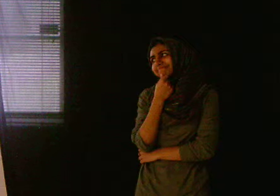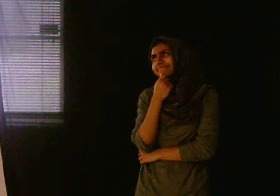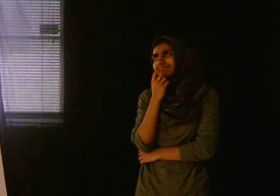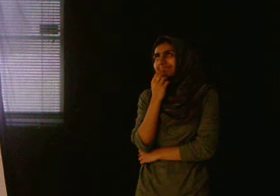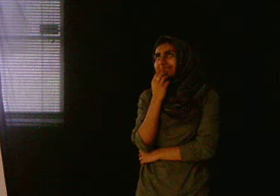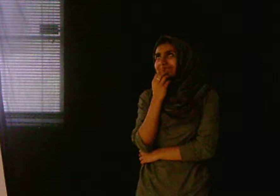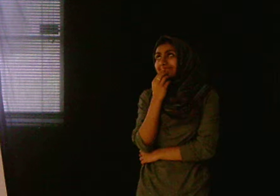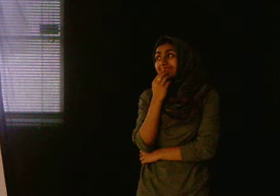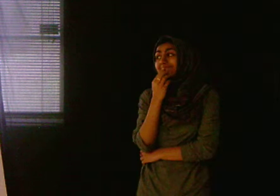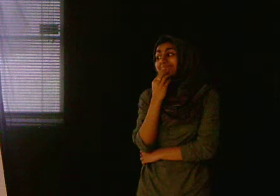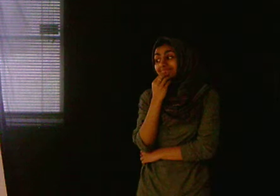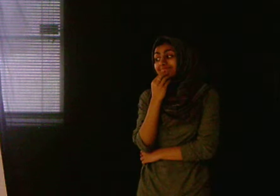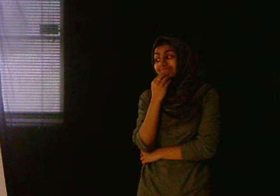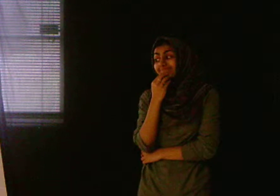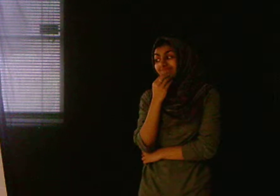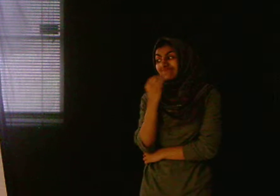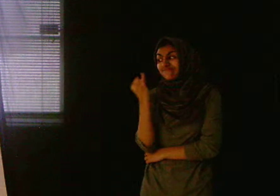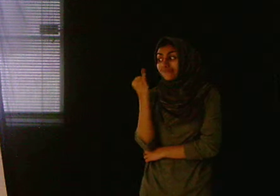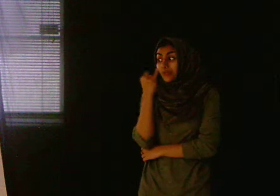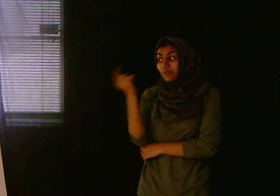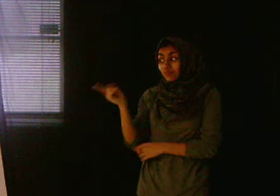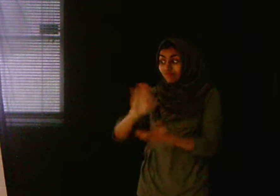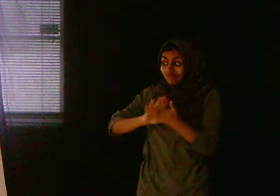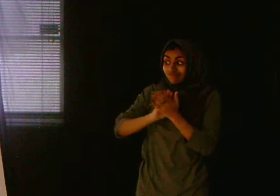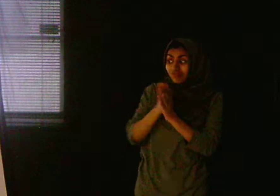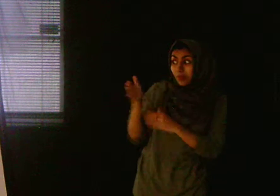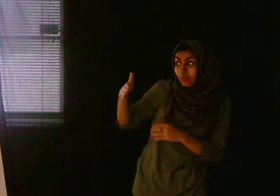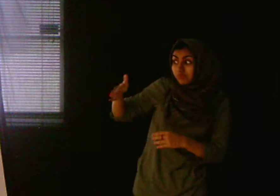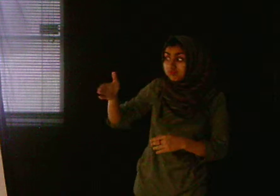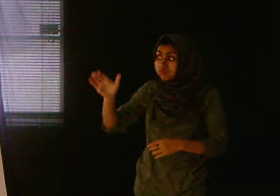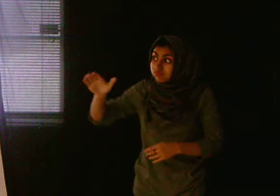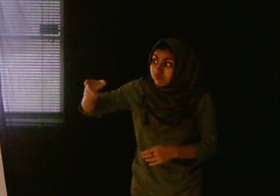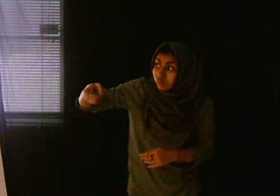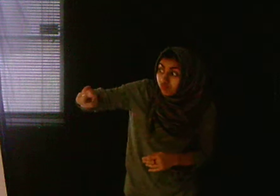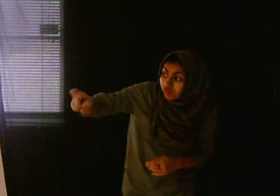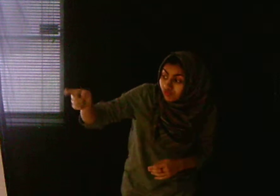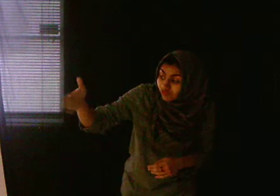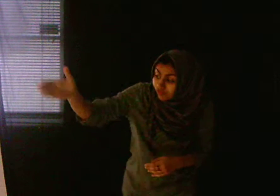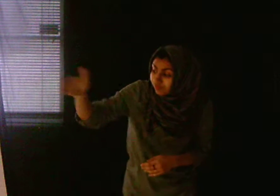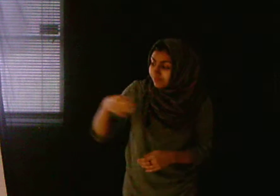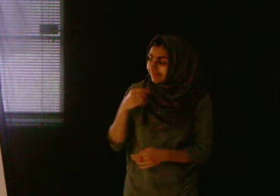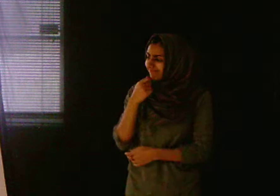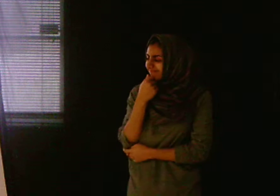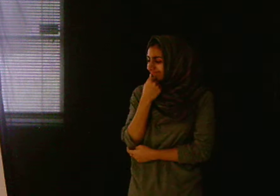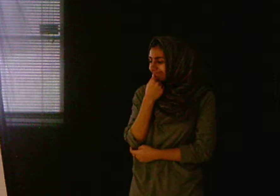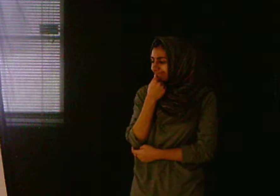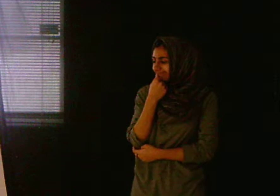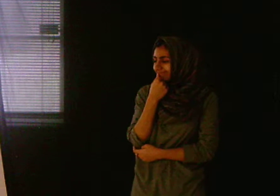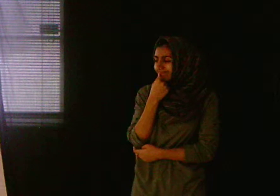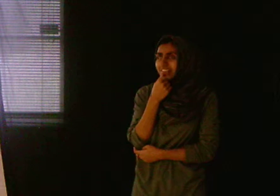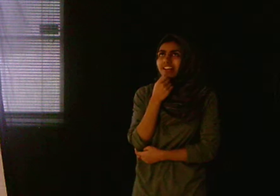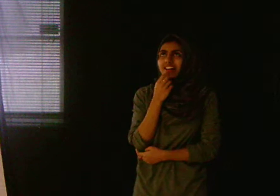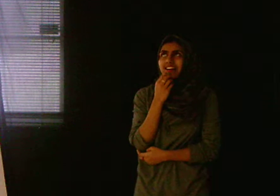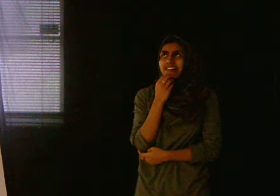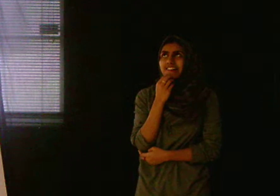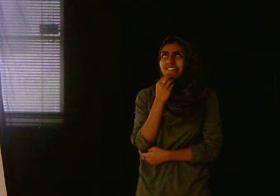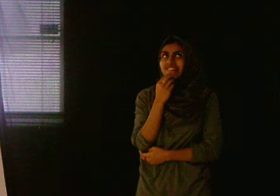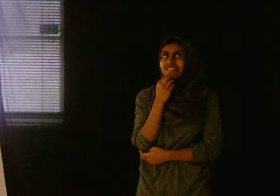If you become a fish in a trout stream, I will become a fisherman.